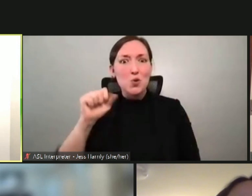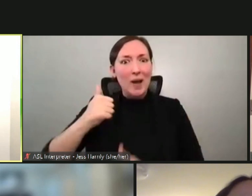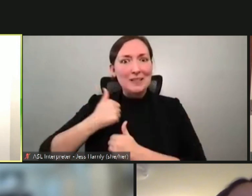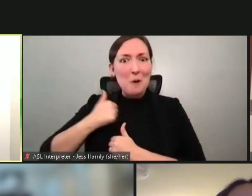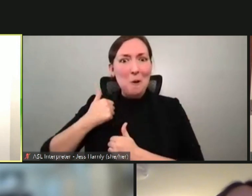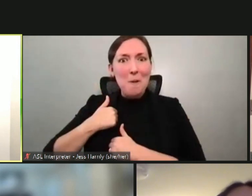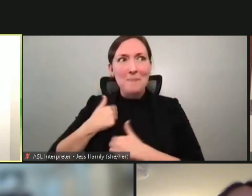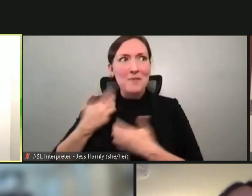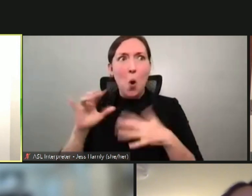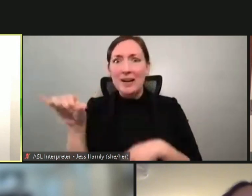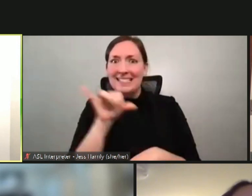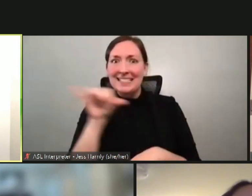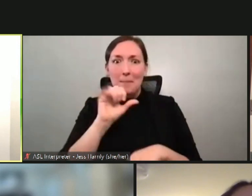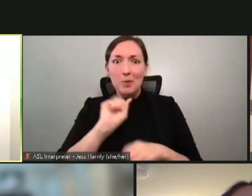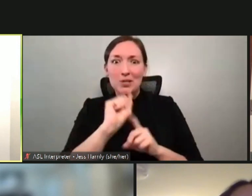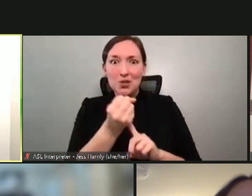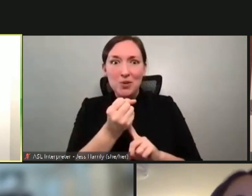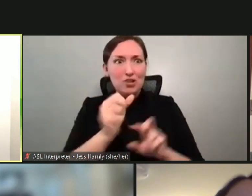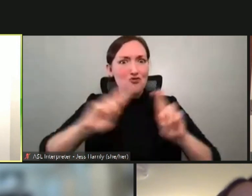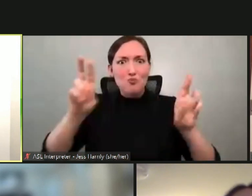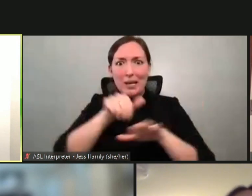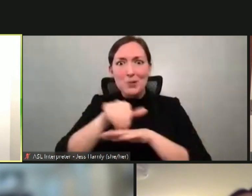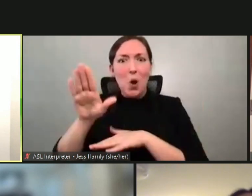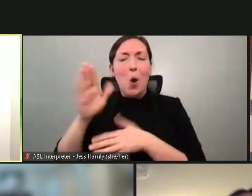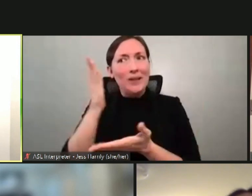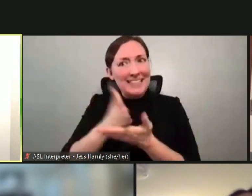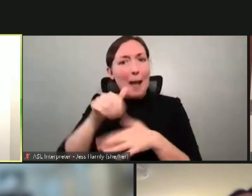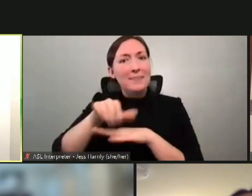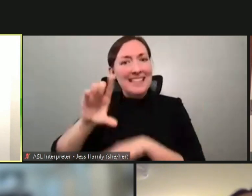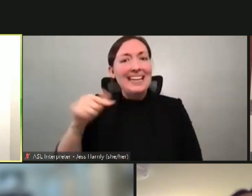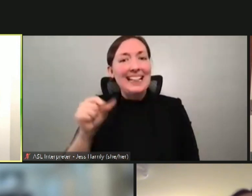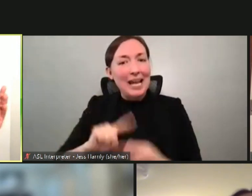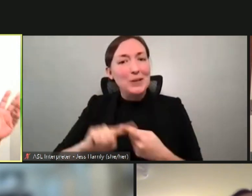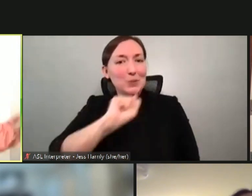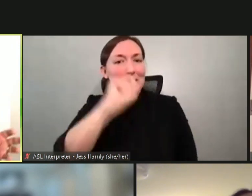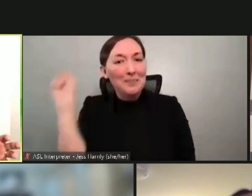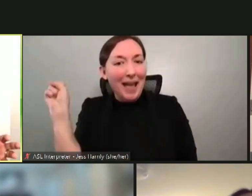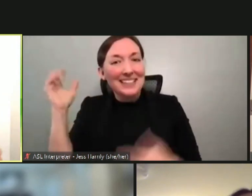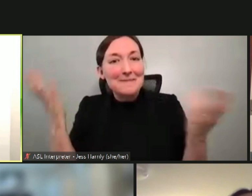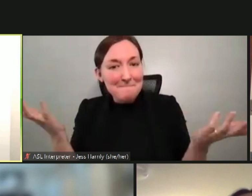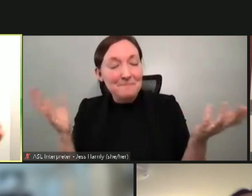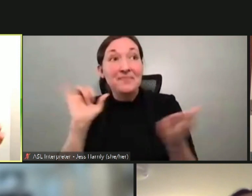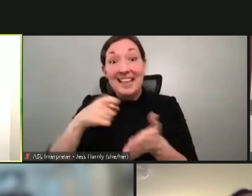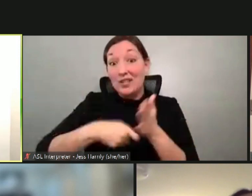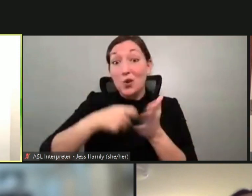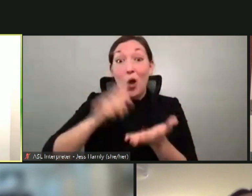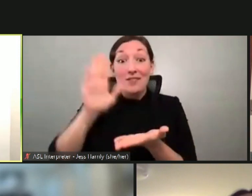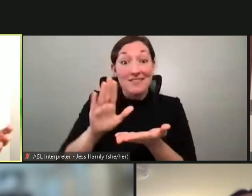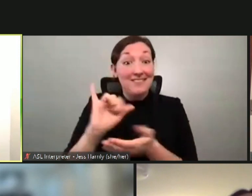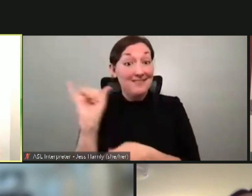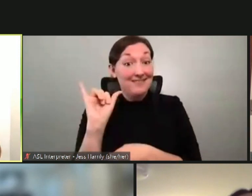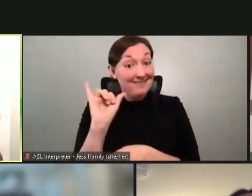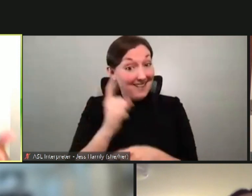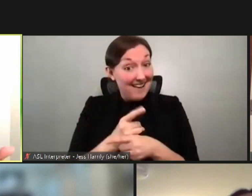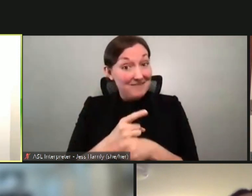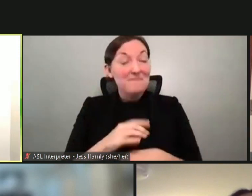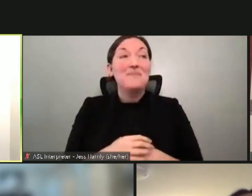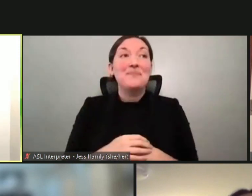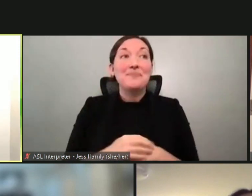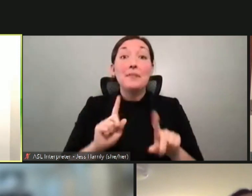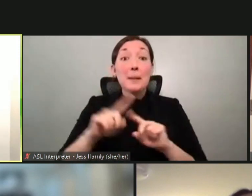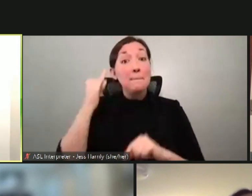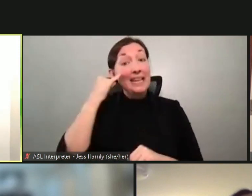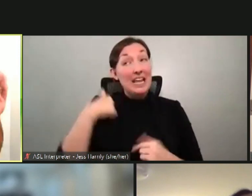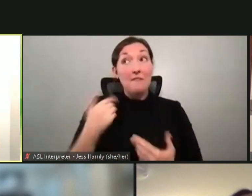is in the similar situation. You're ready to go. So that's how you keep your, uh, costs low. Right. But if I